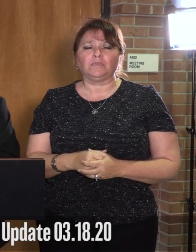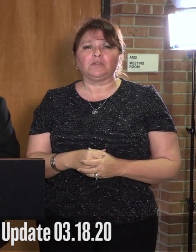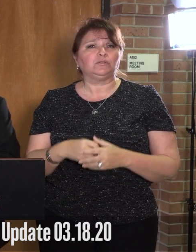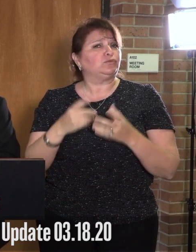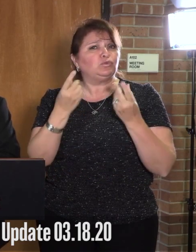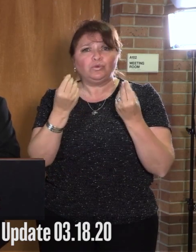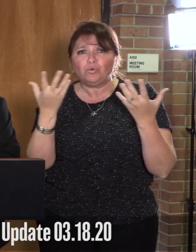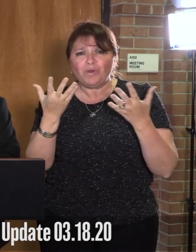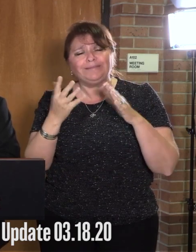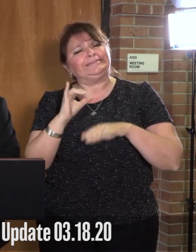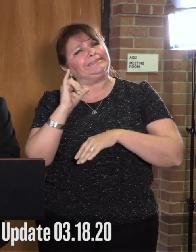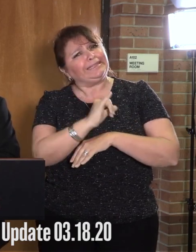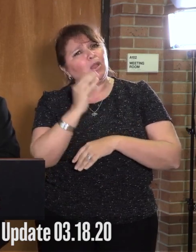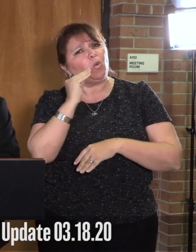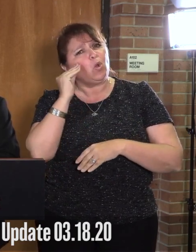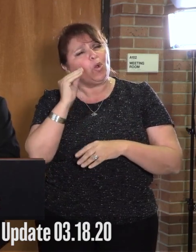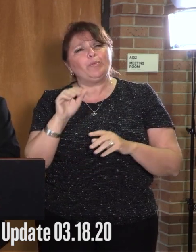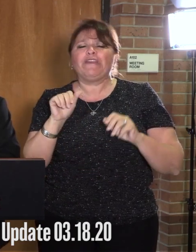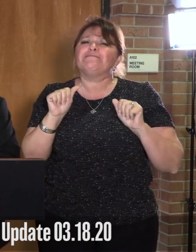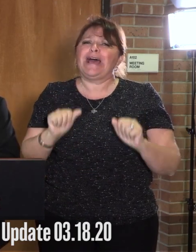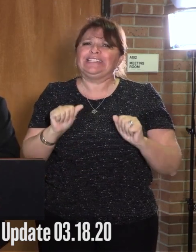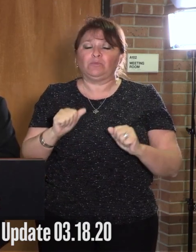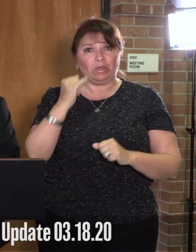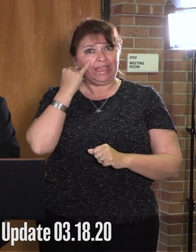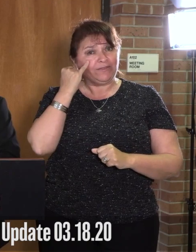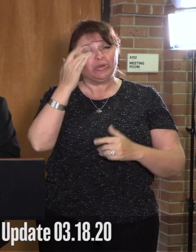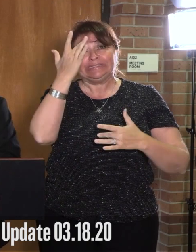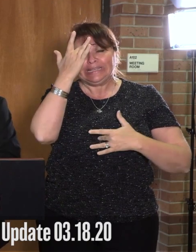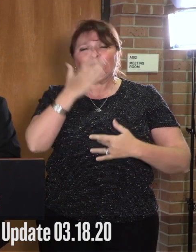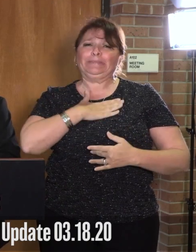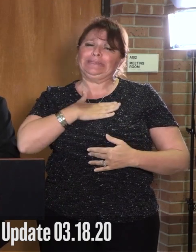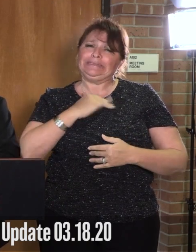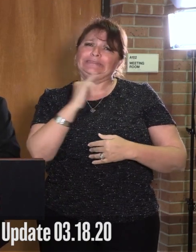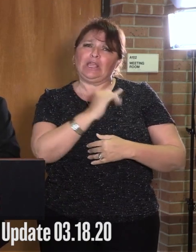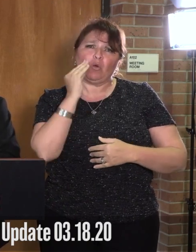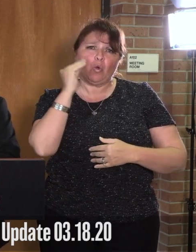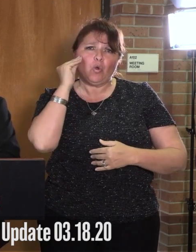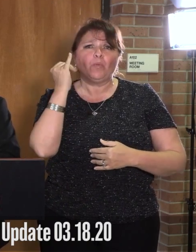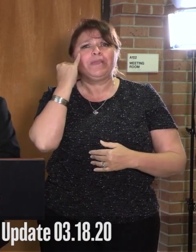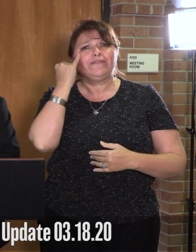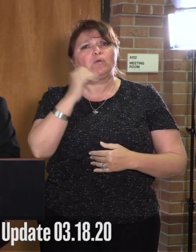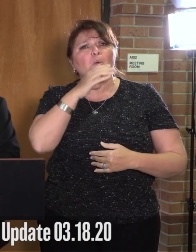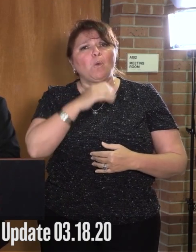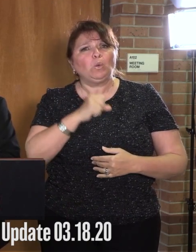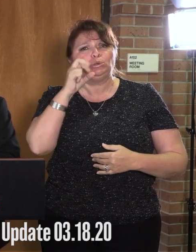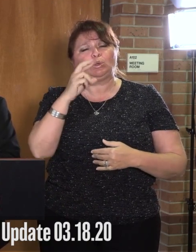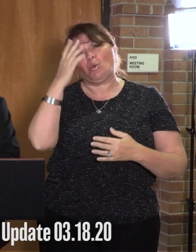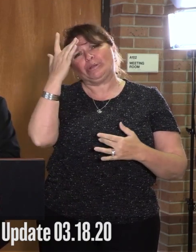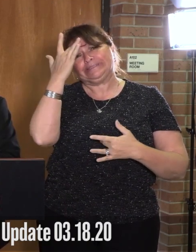You need to stay home as much as possible, especially if you're sick, if you're older, or if you have a medical condition.